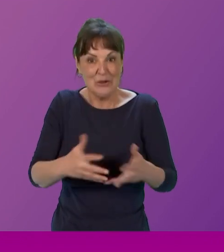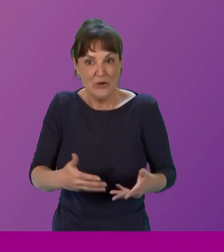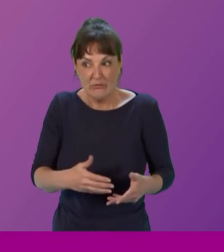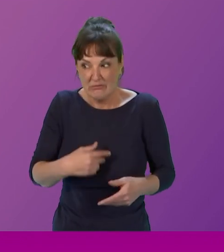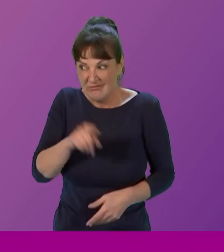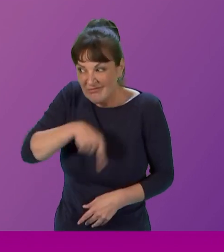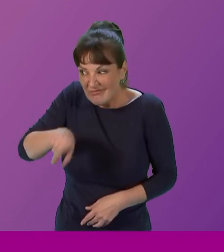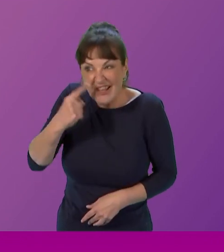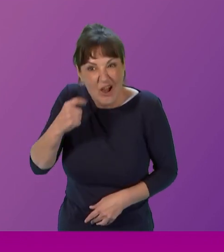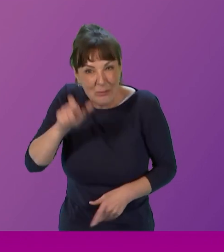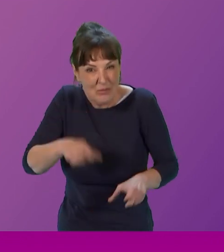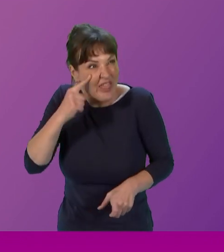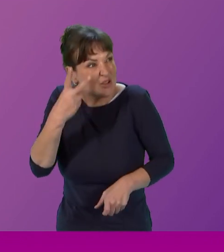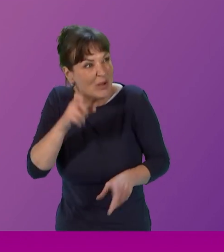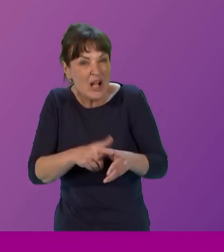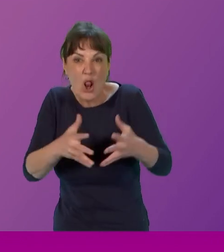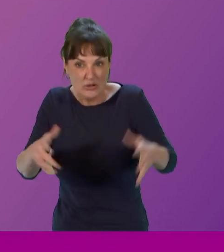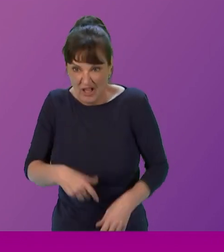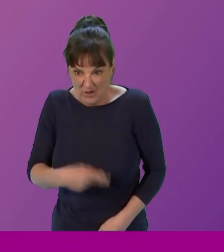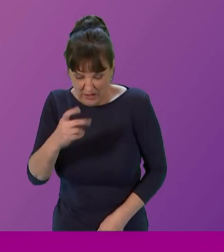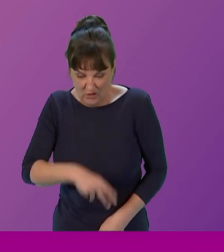of us are looking in the mirror going, what the f...